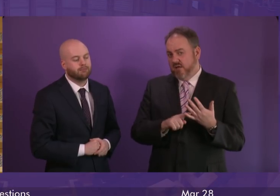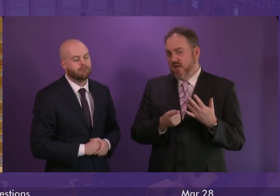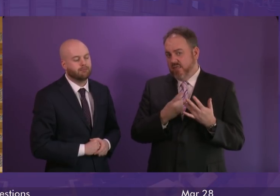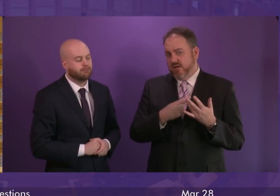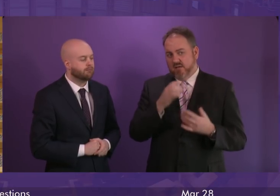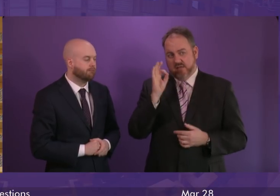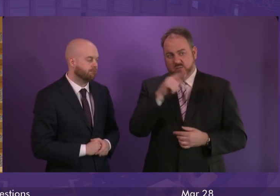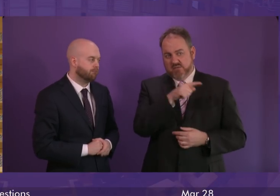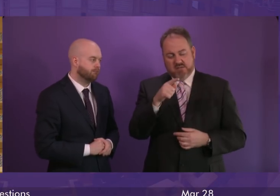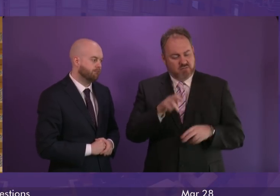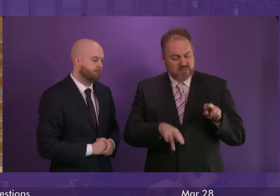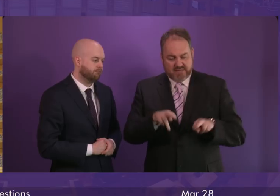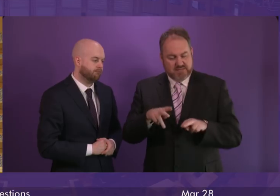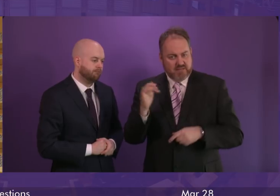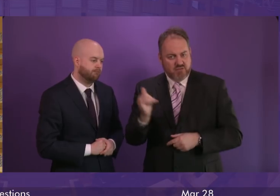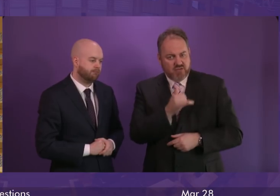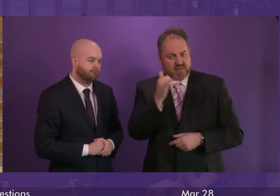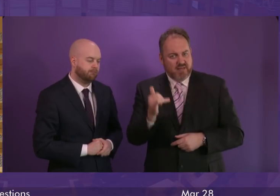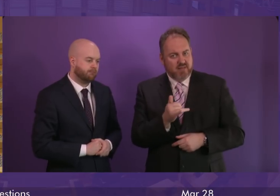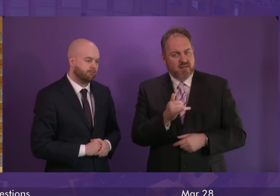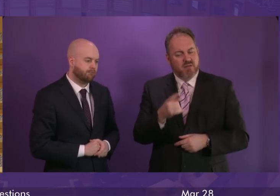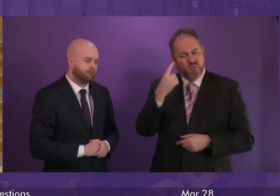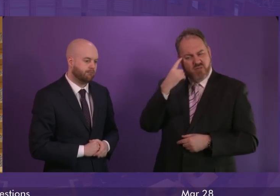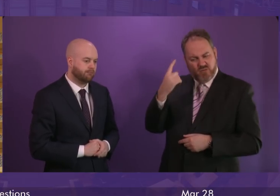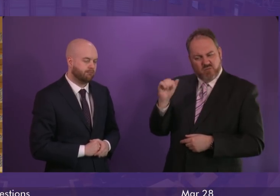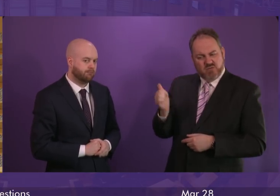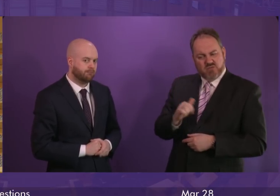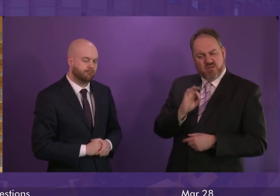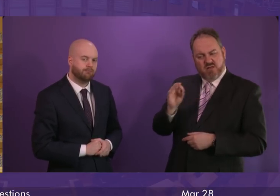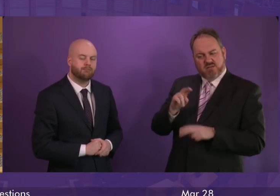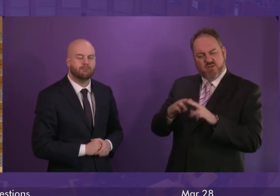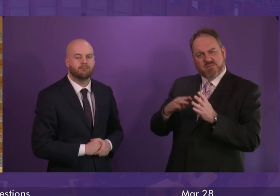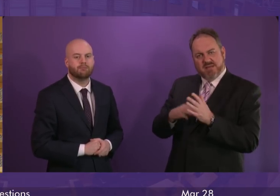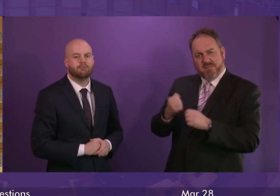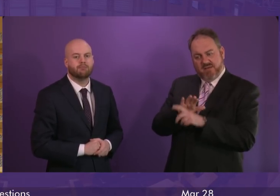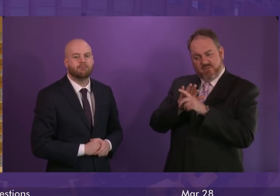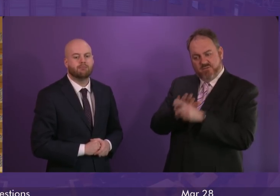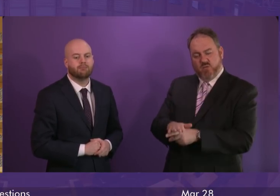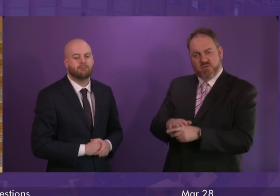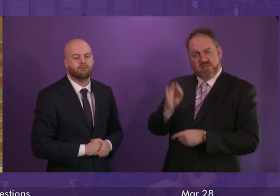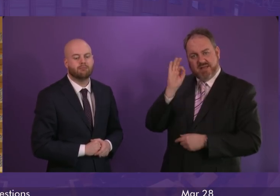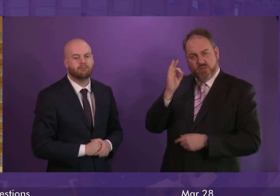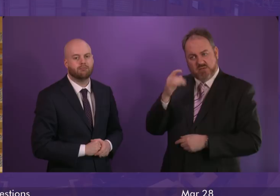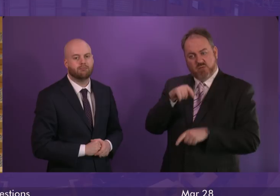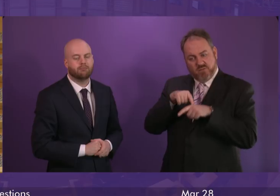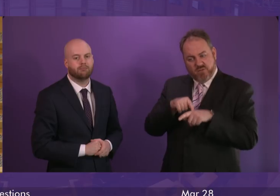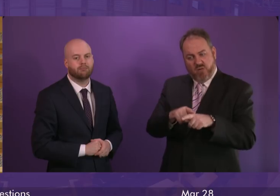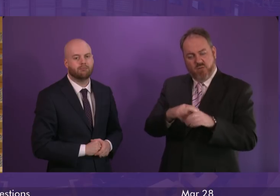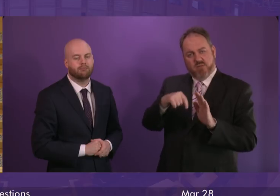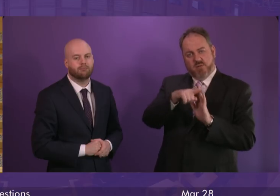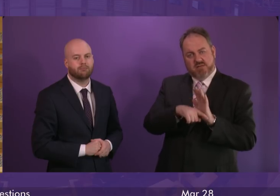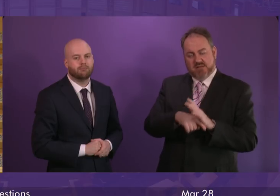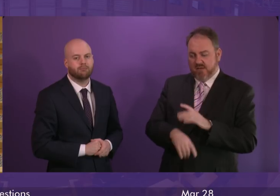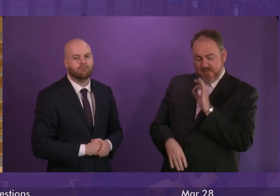harm. Now, I did ask whether the First Minister would make it mandatory to follow the policy. I'm not sure I heard that answer. So just to be sure, will the First Minister